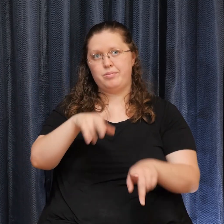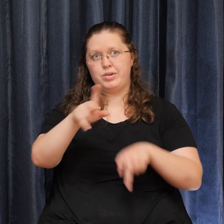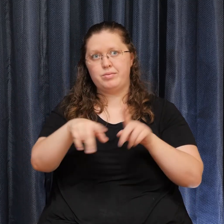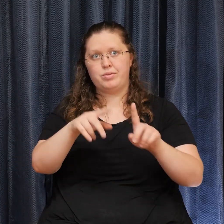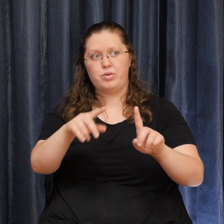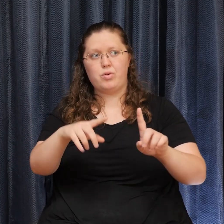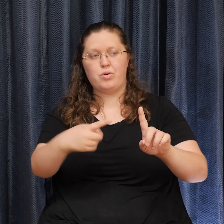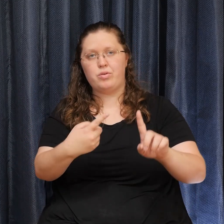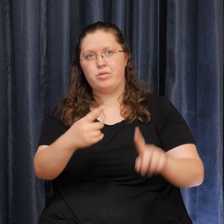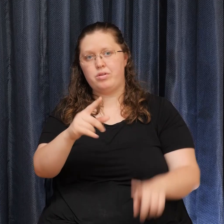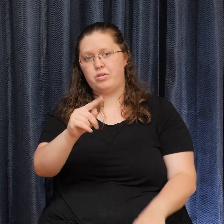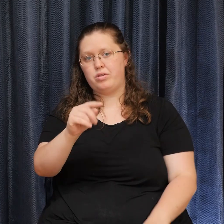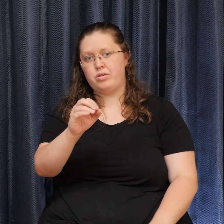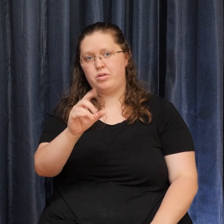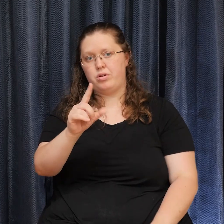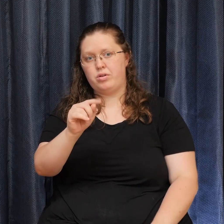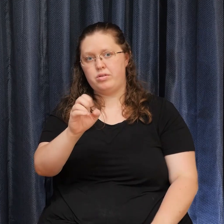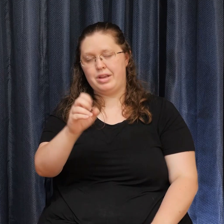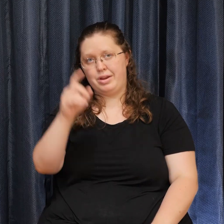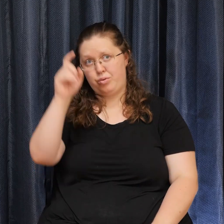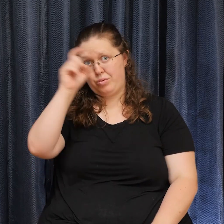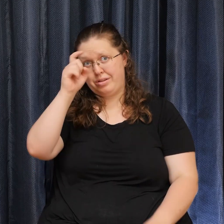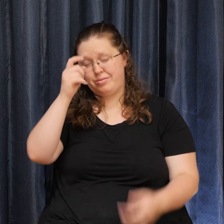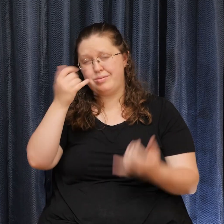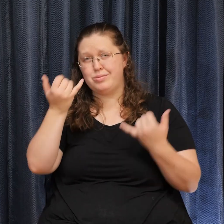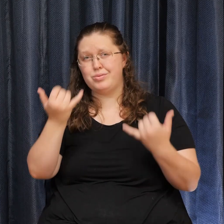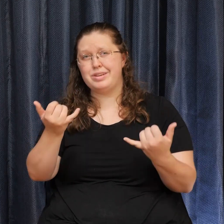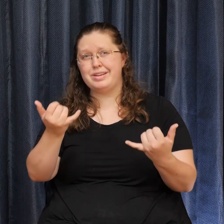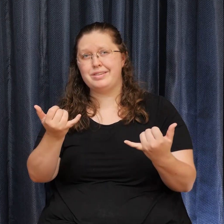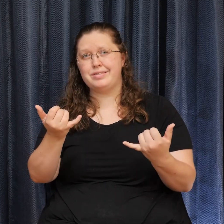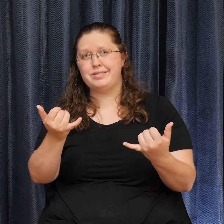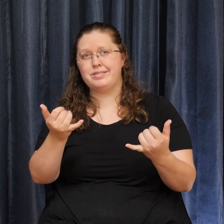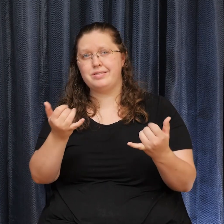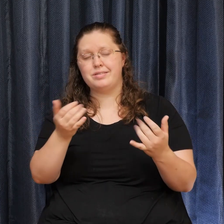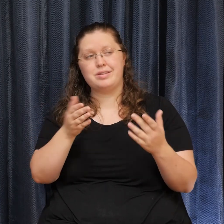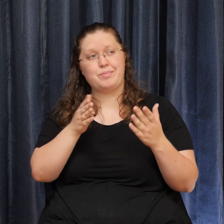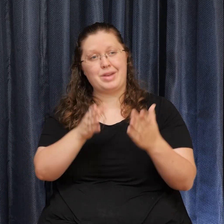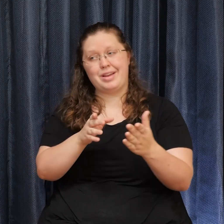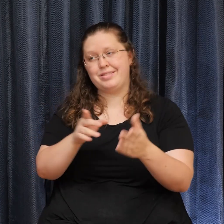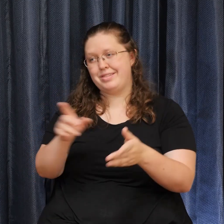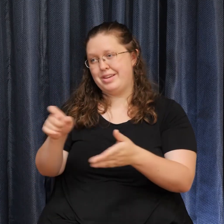today This is the path He writes To personal freedom